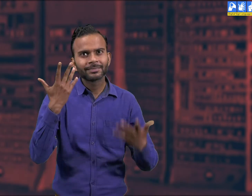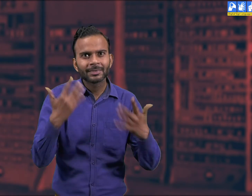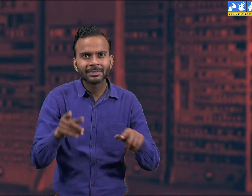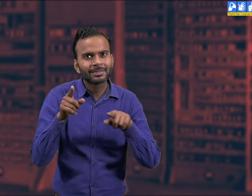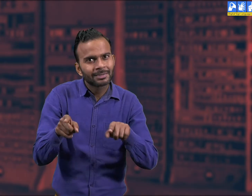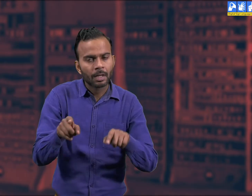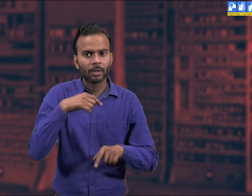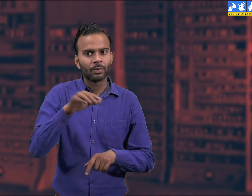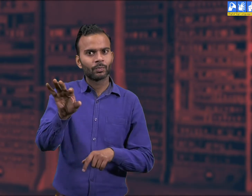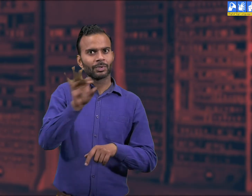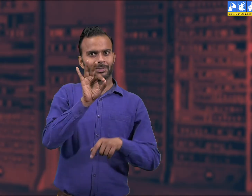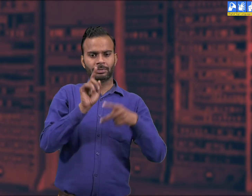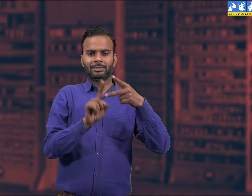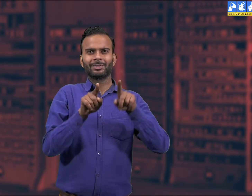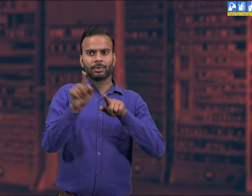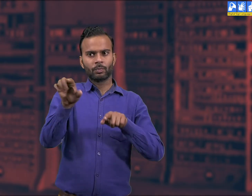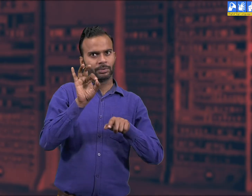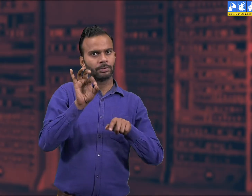Let me tell you about ENAIC computers.